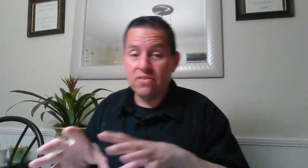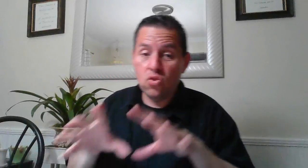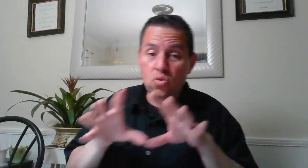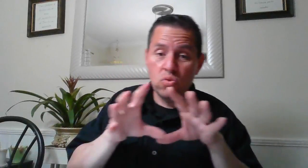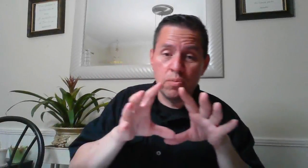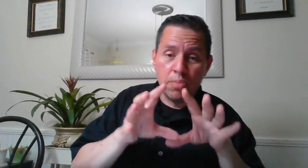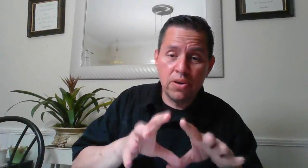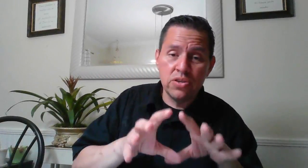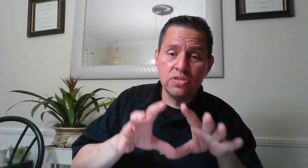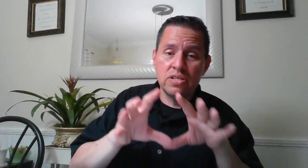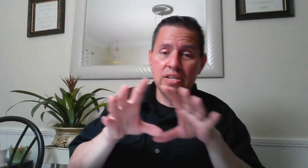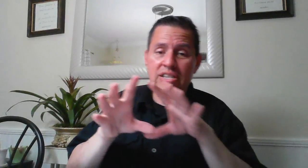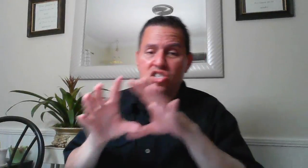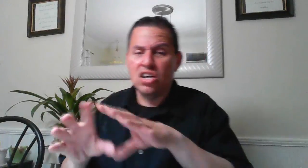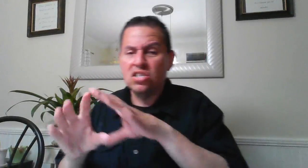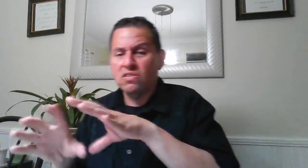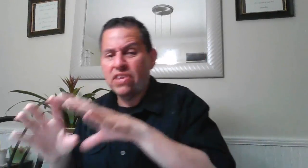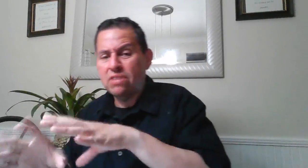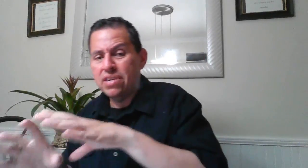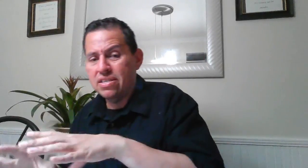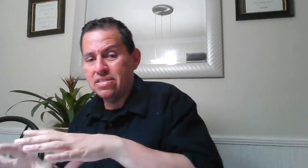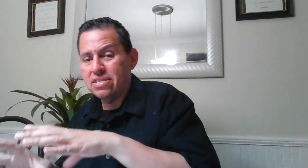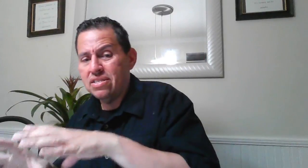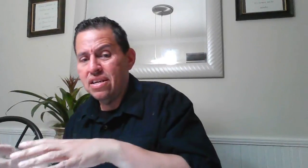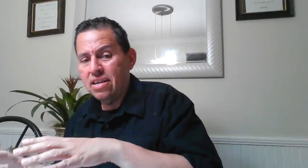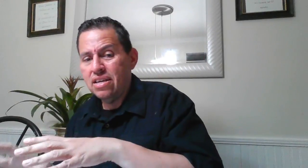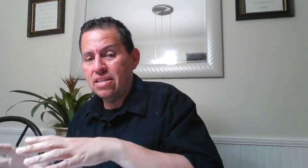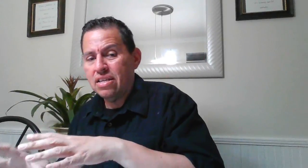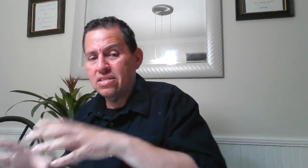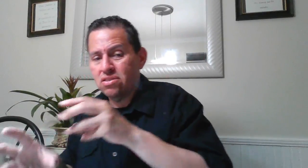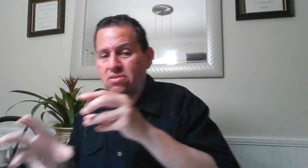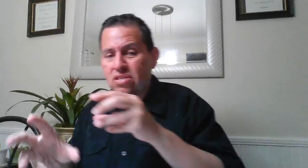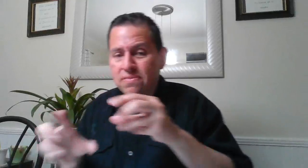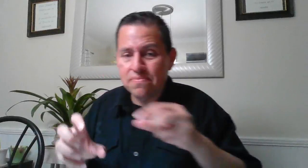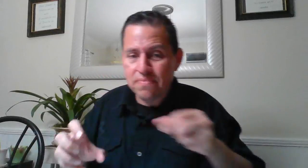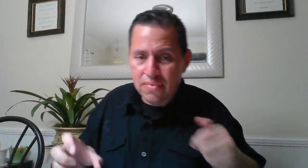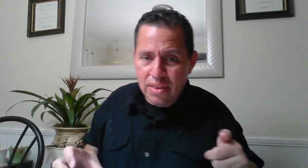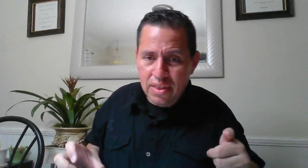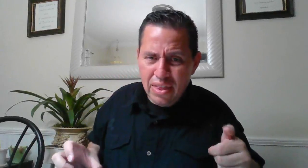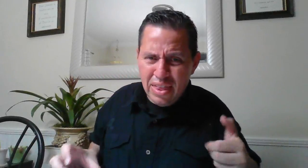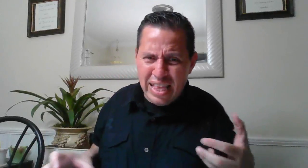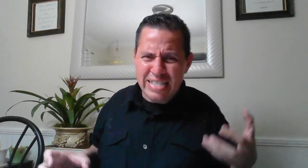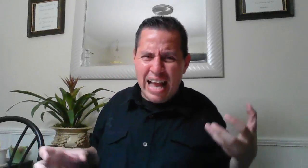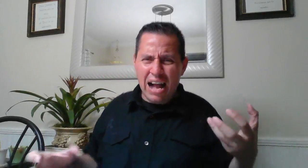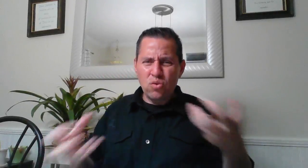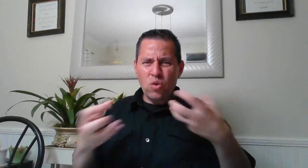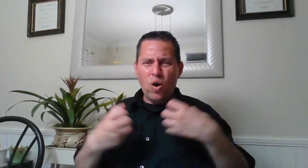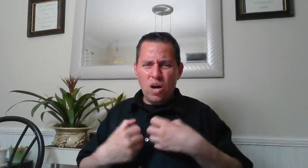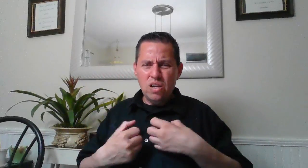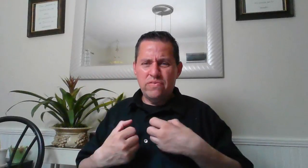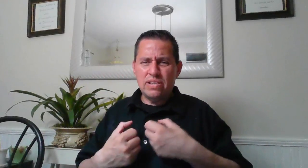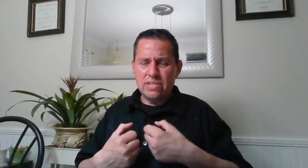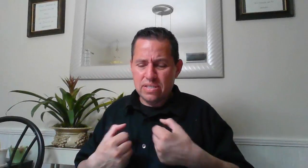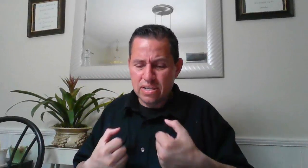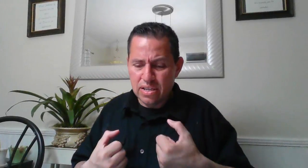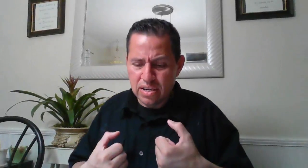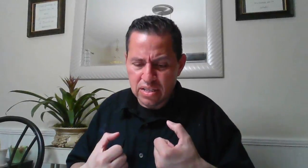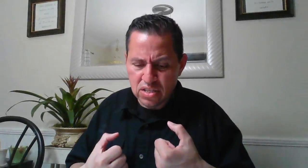who the person in charge of him is and and so that's how all of us as